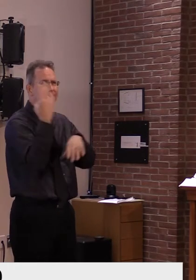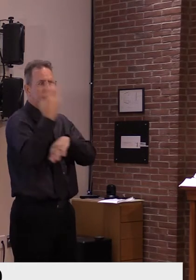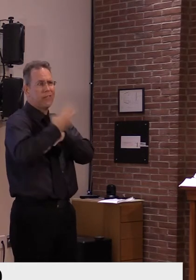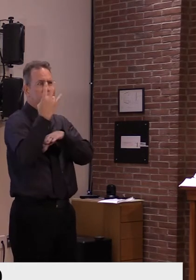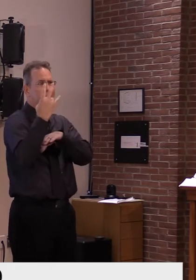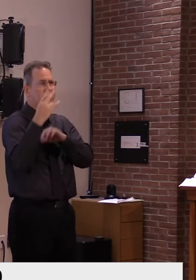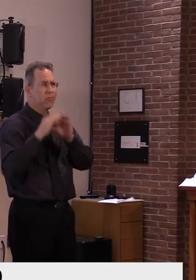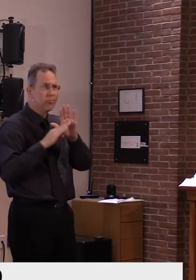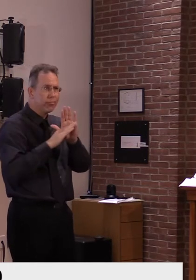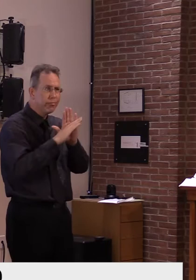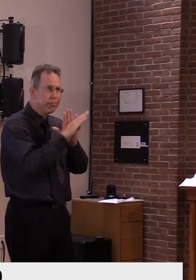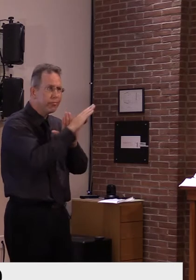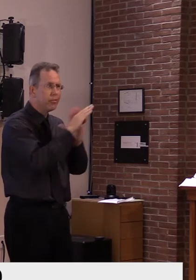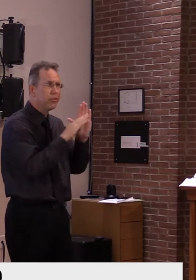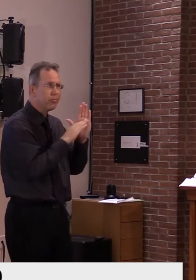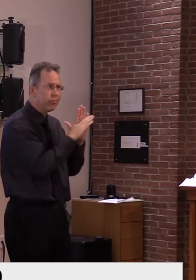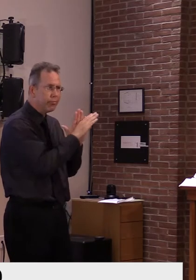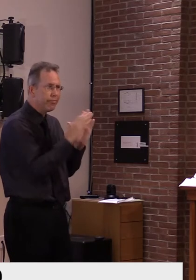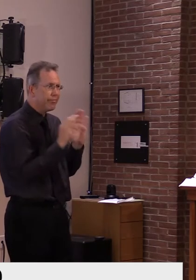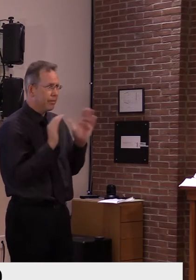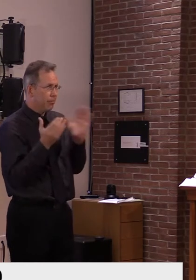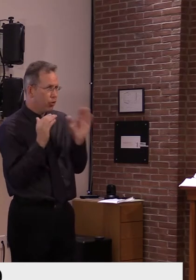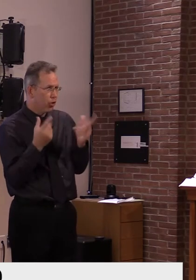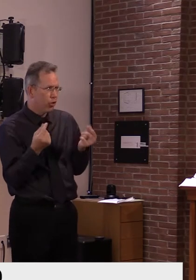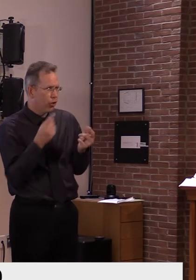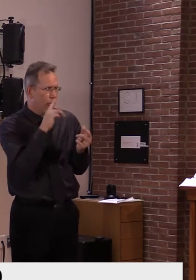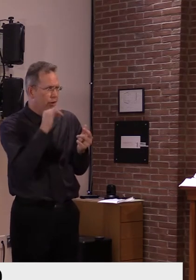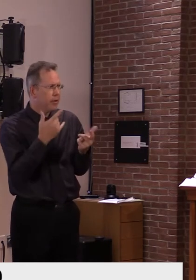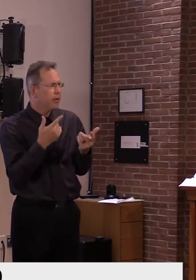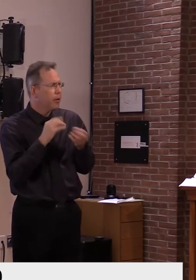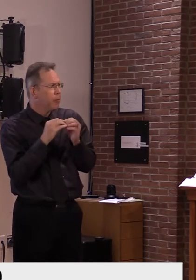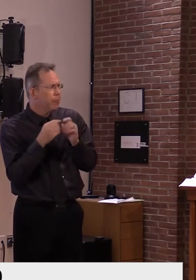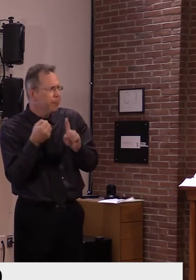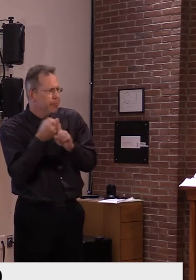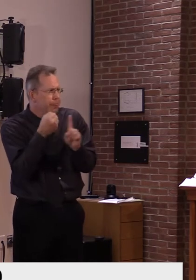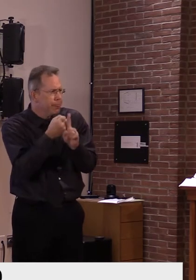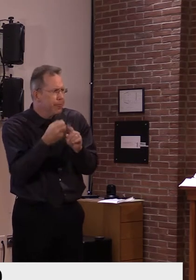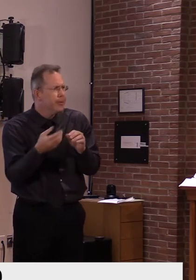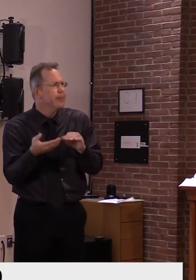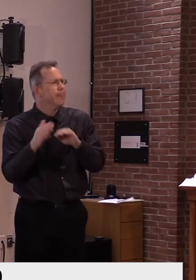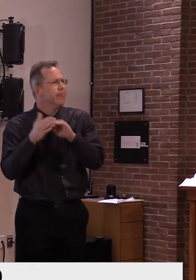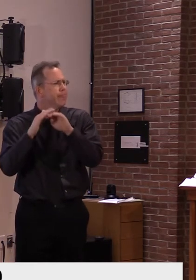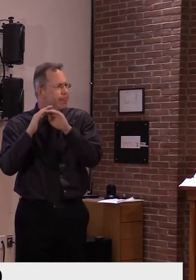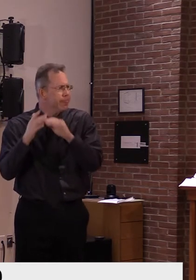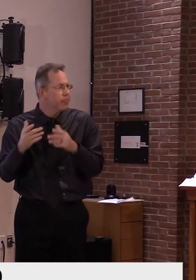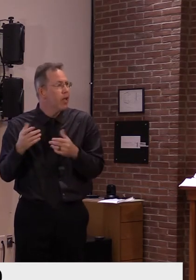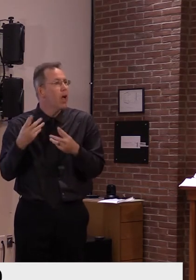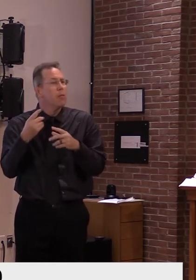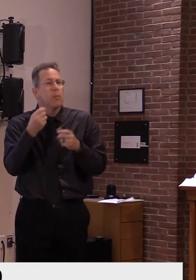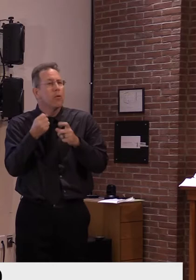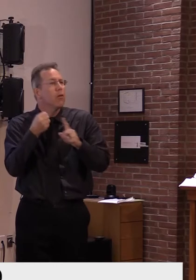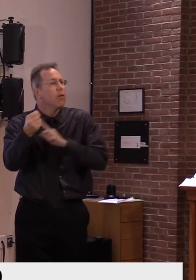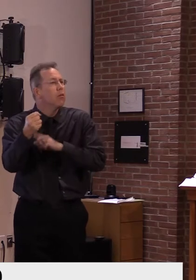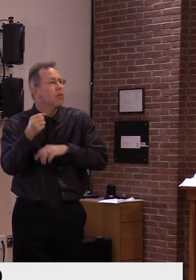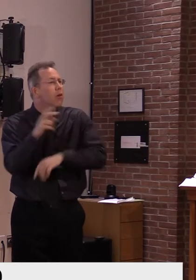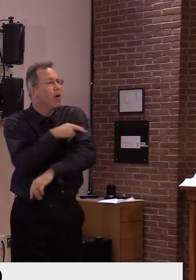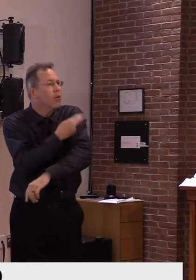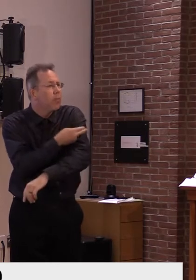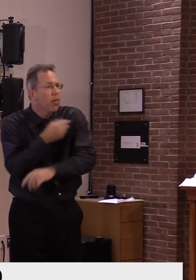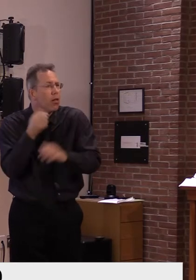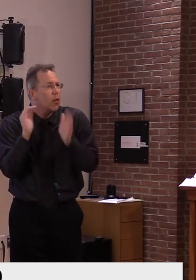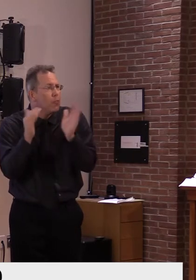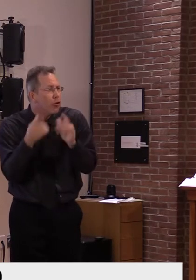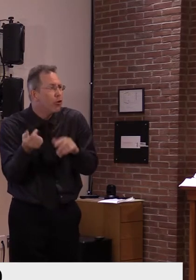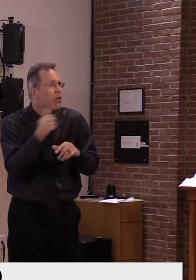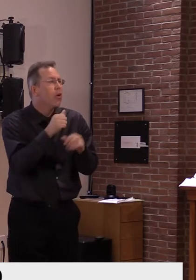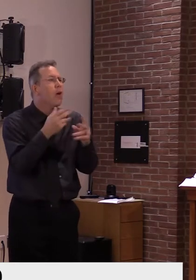case growth and positivity rate, our hospitalizations, and then our death rates nationally and in Vermont. So as you can see at